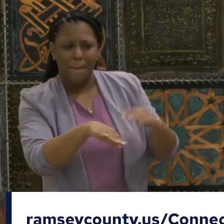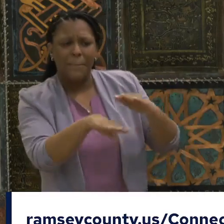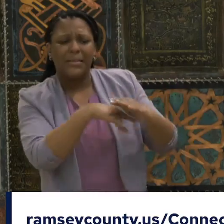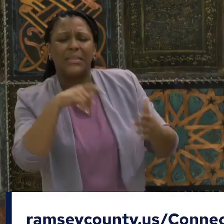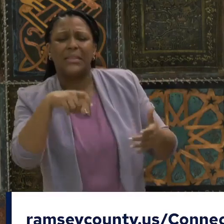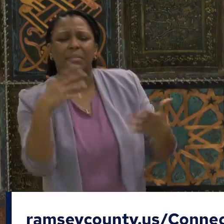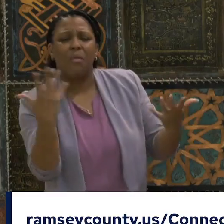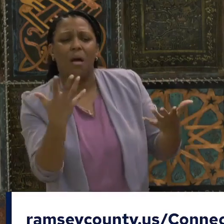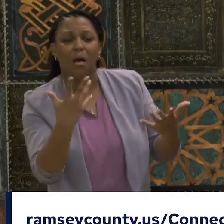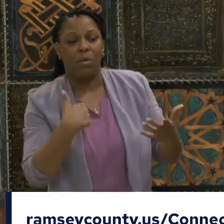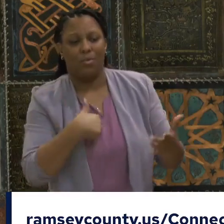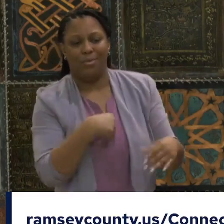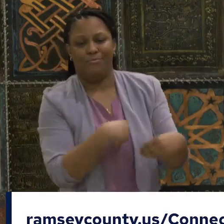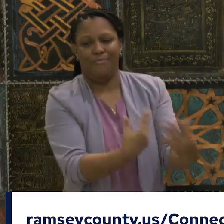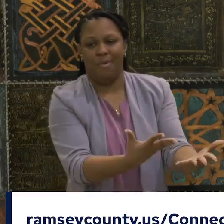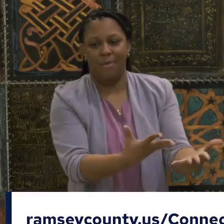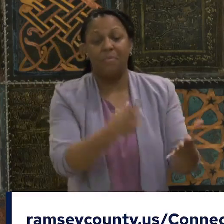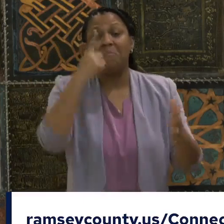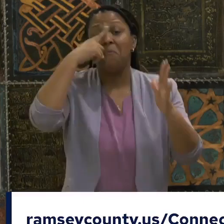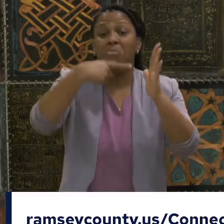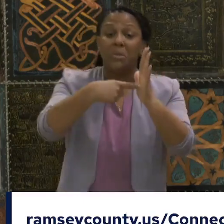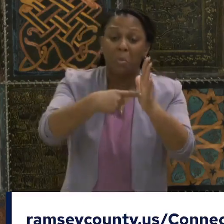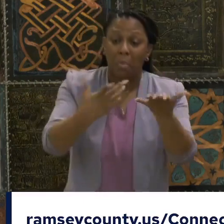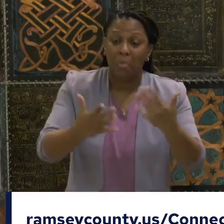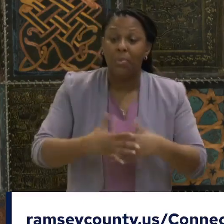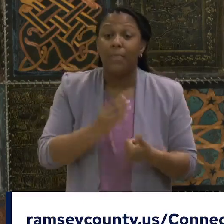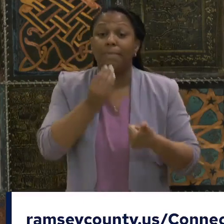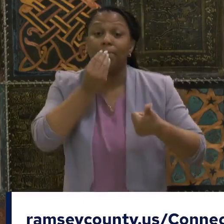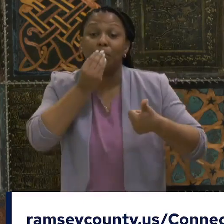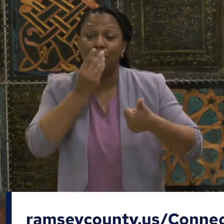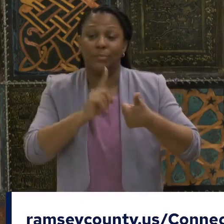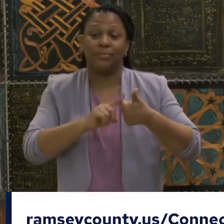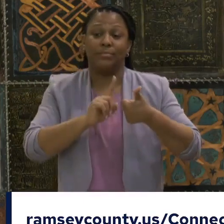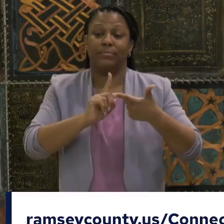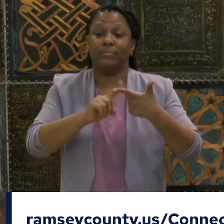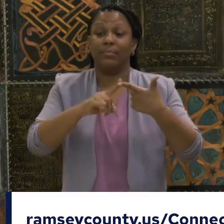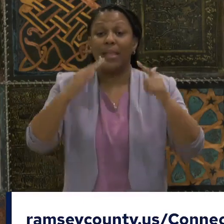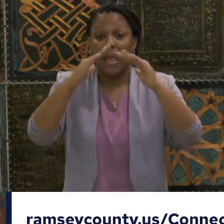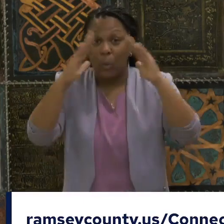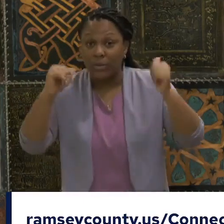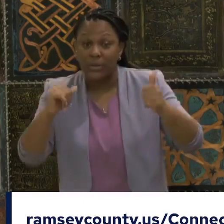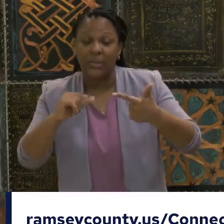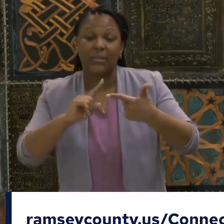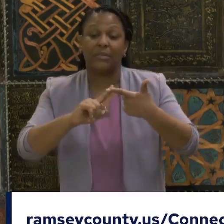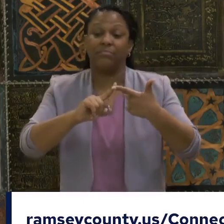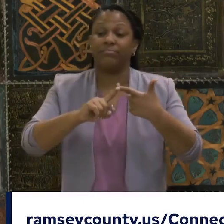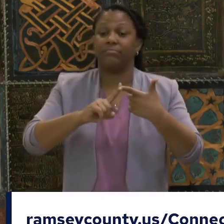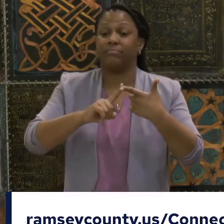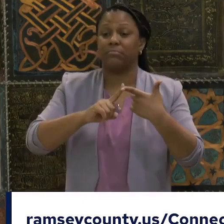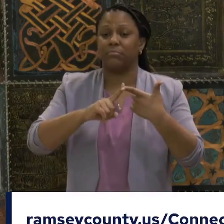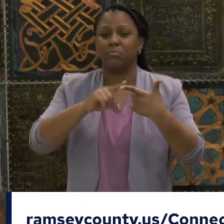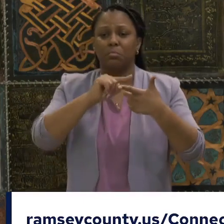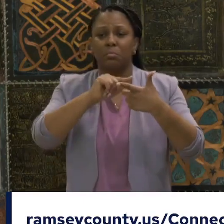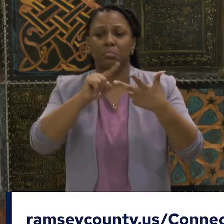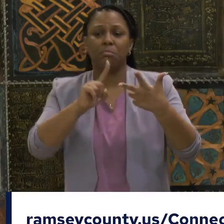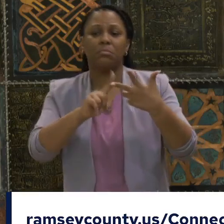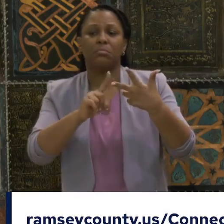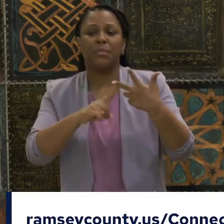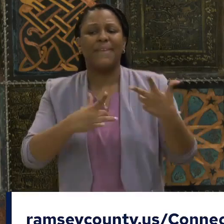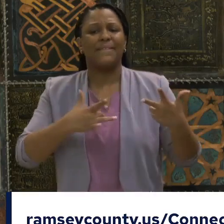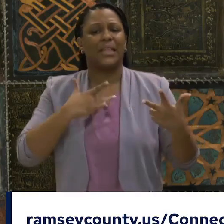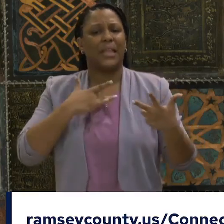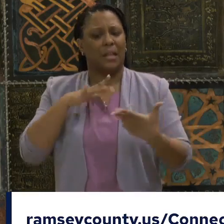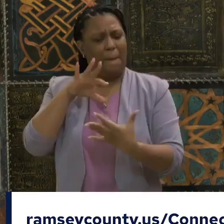healthy food and housing stability. We help families achieve a sense of belonging in our